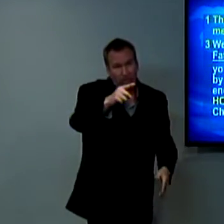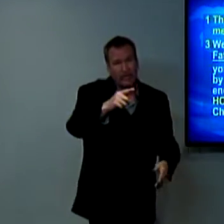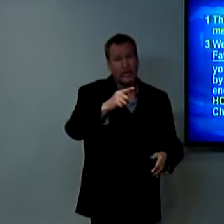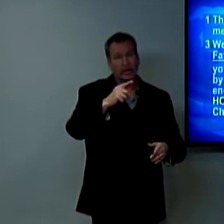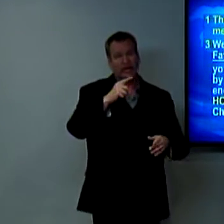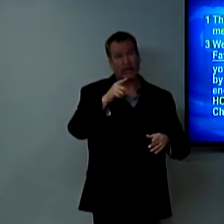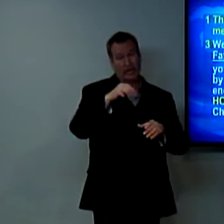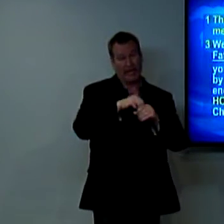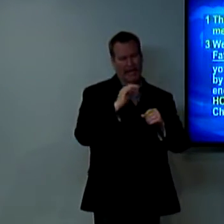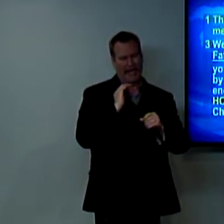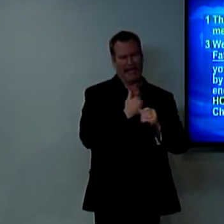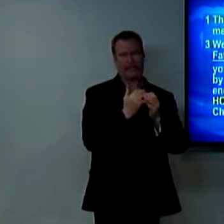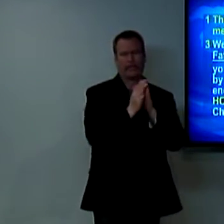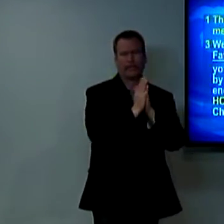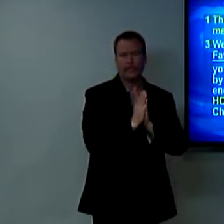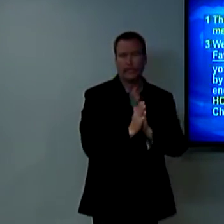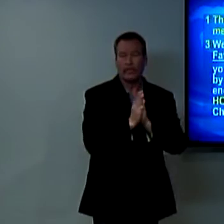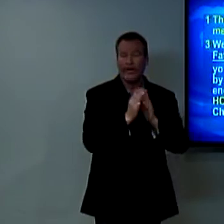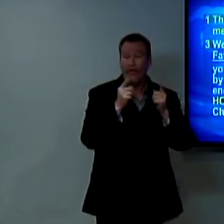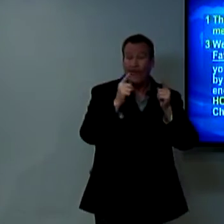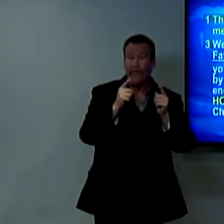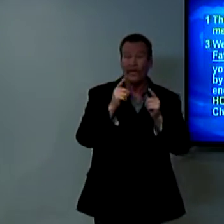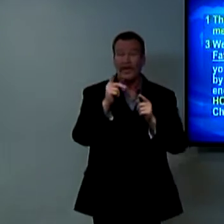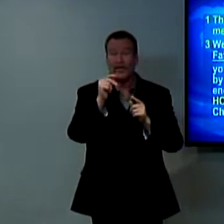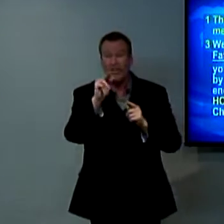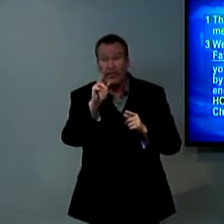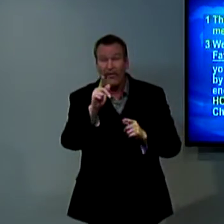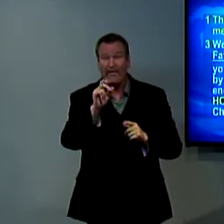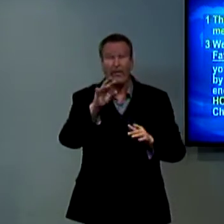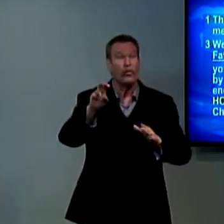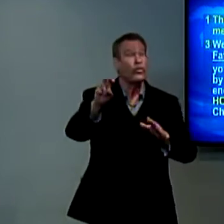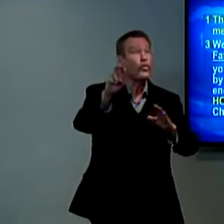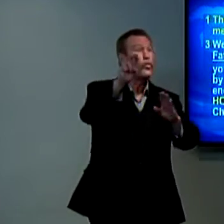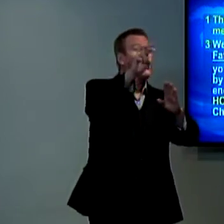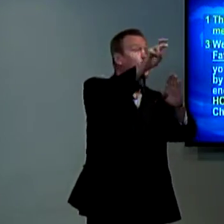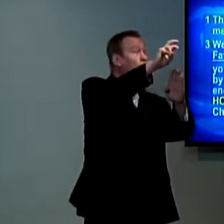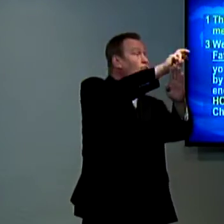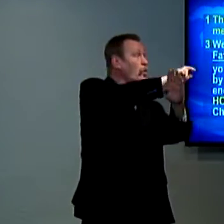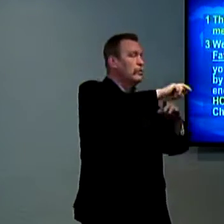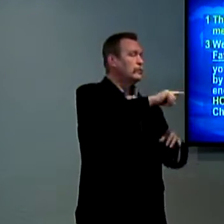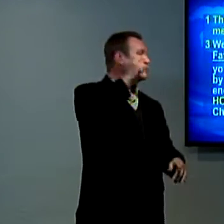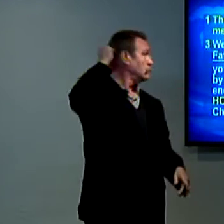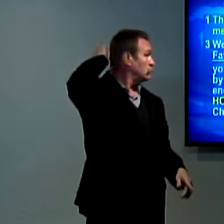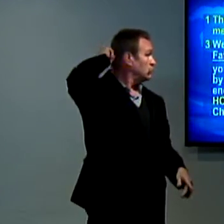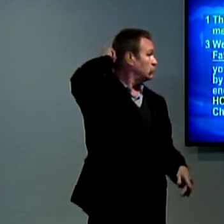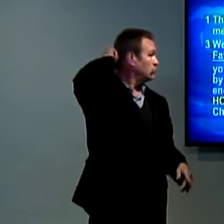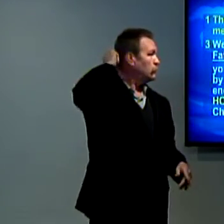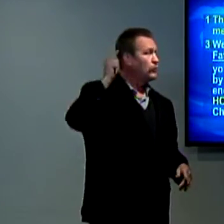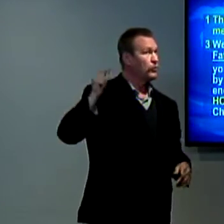a lot of persecution and so he goes on to say we continually remember you before our God and the Father